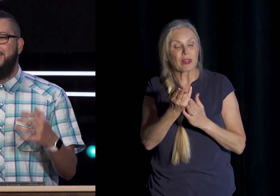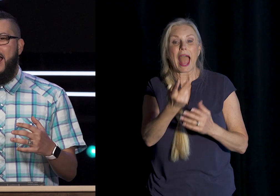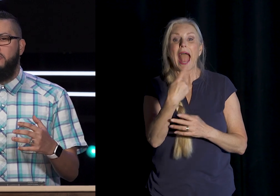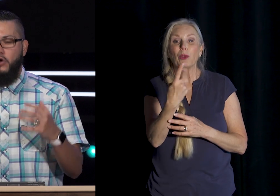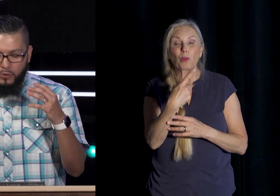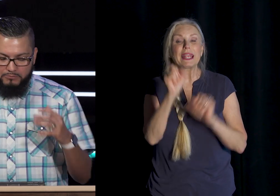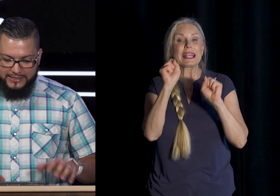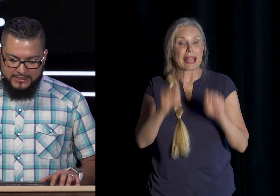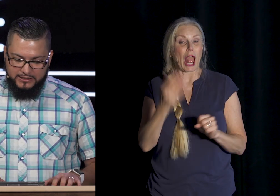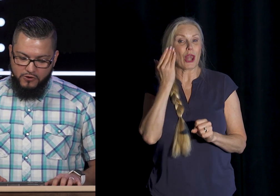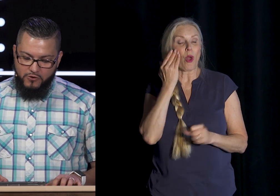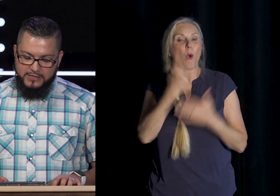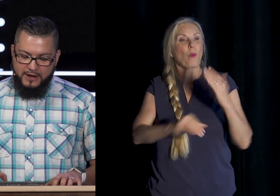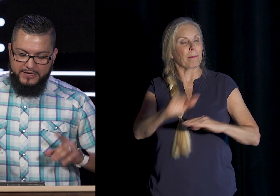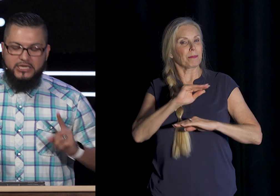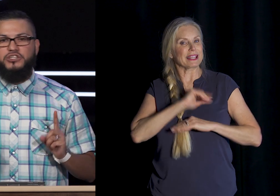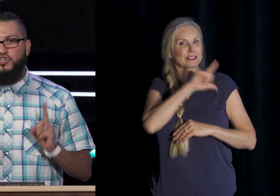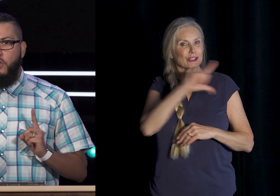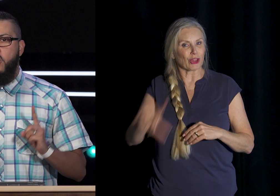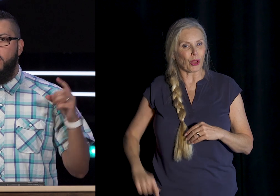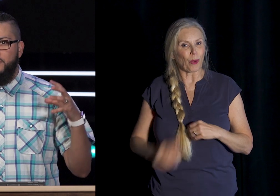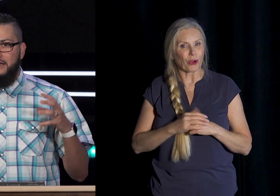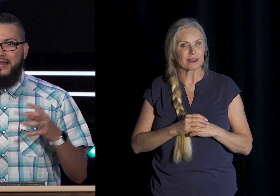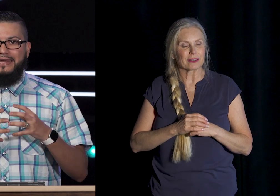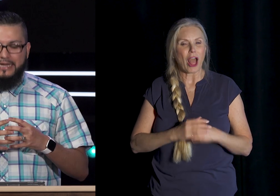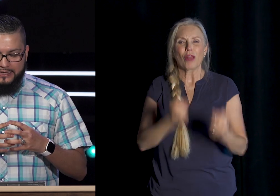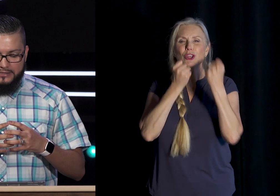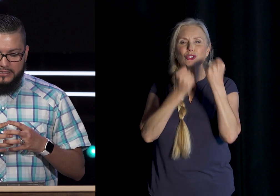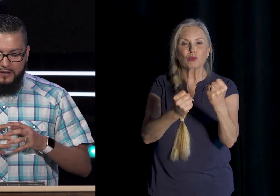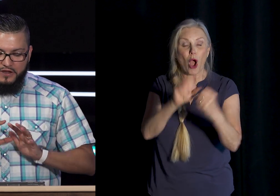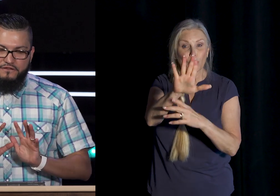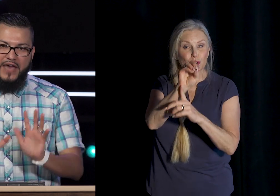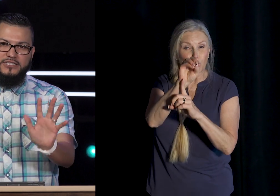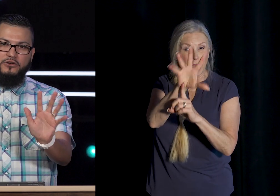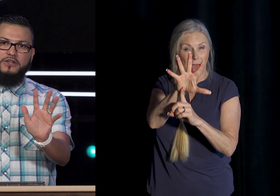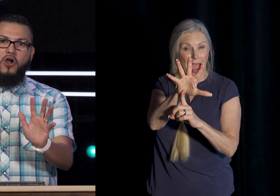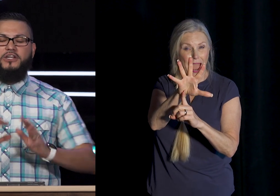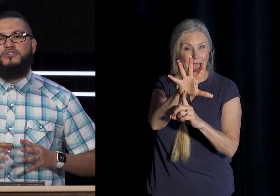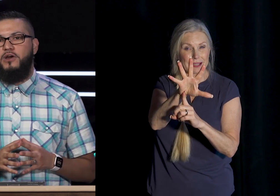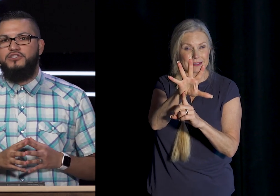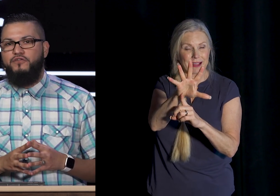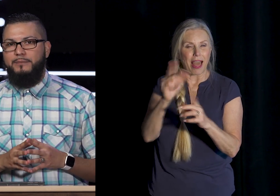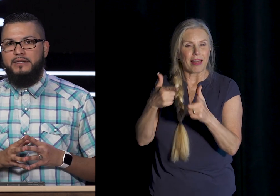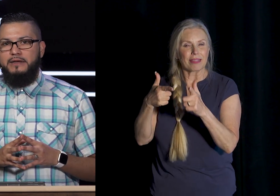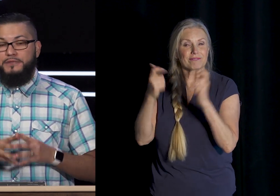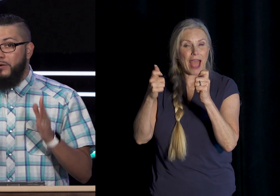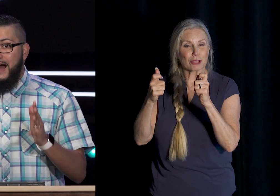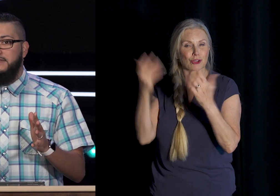out What pleases The Lord You see The stronger That a light Is The faster The darkness Runs from it The reality